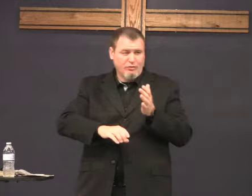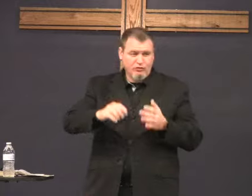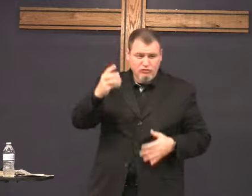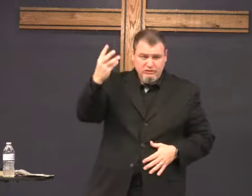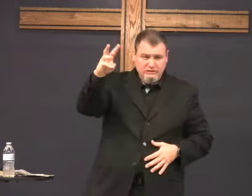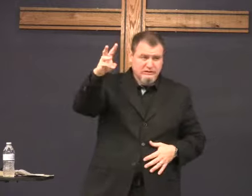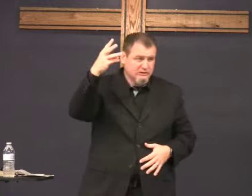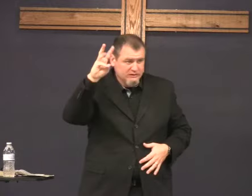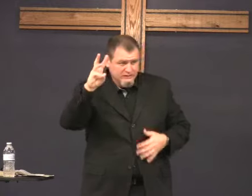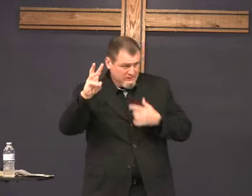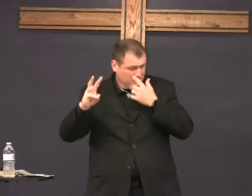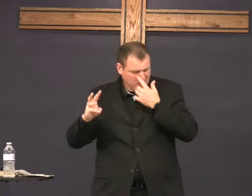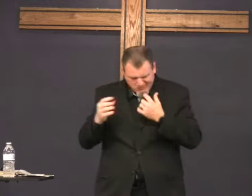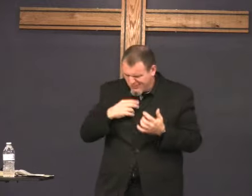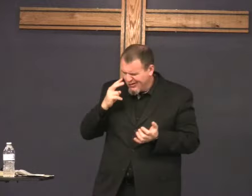Fathers, chapter 16.